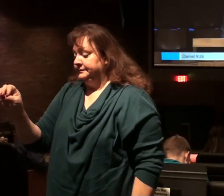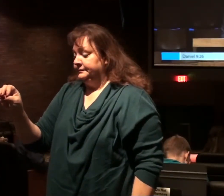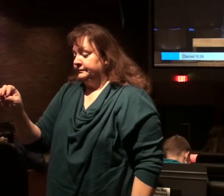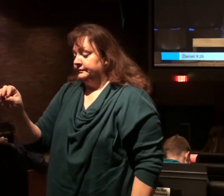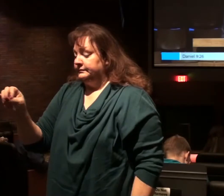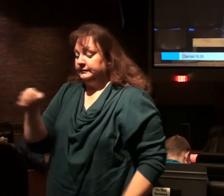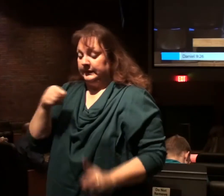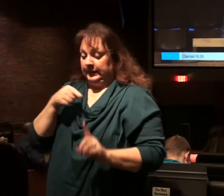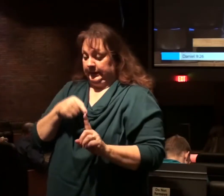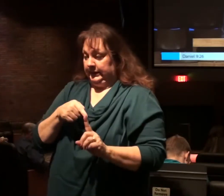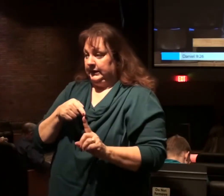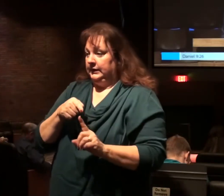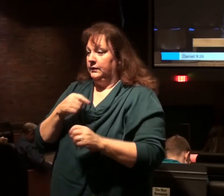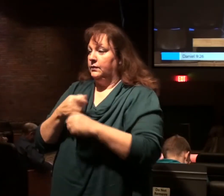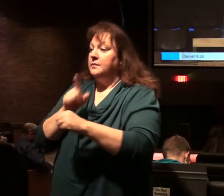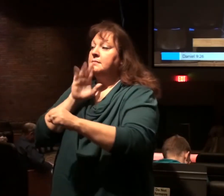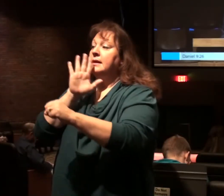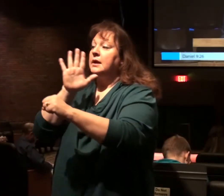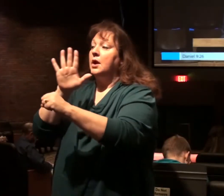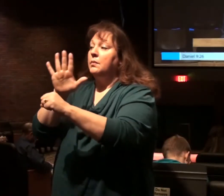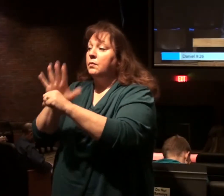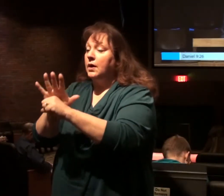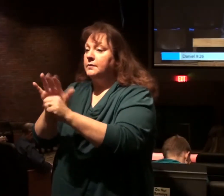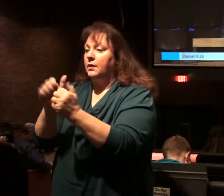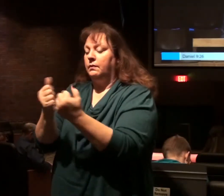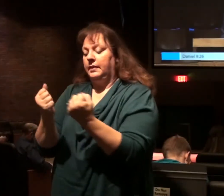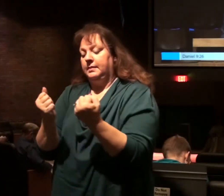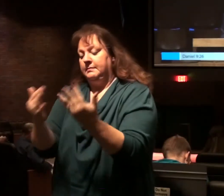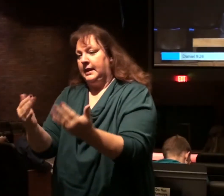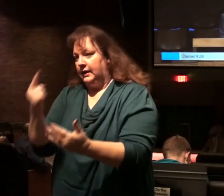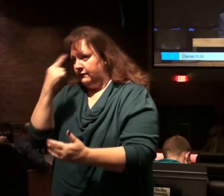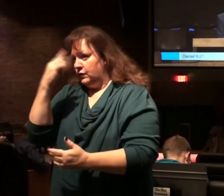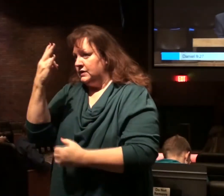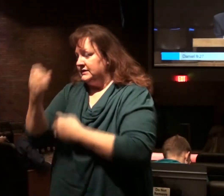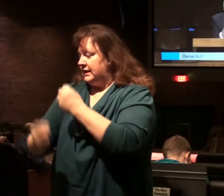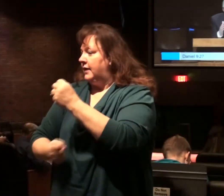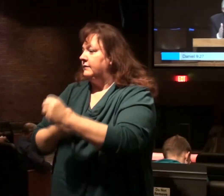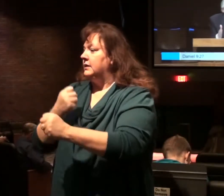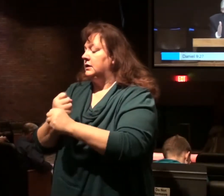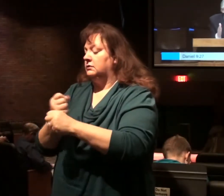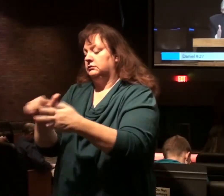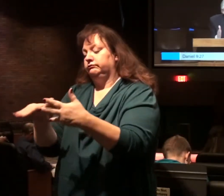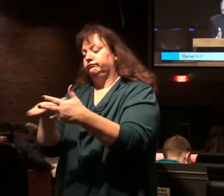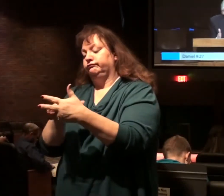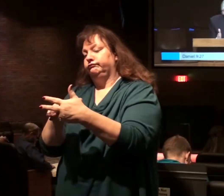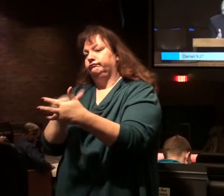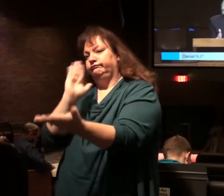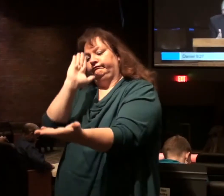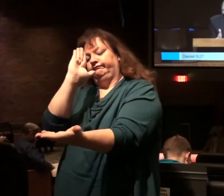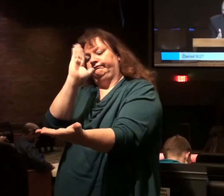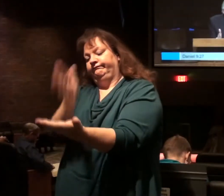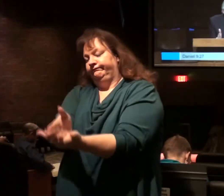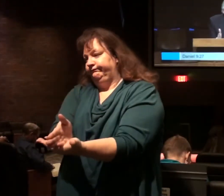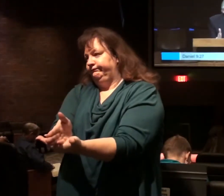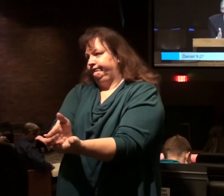He will make a firm covenant, verse 27, with the many for one week. In the middle of the week he'll put a stop.